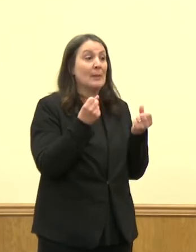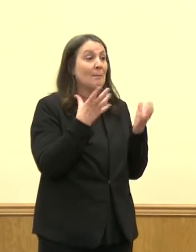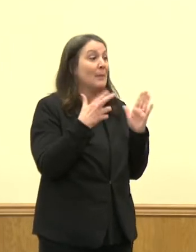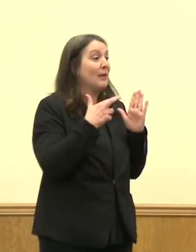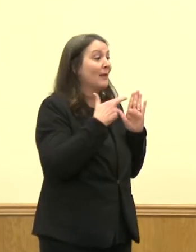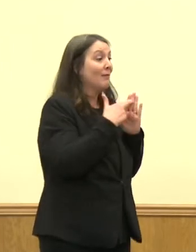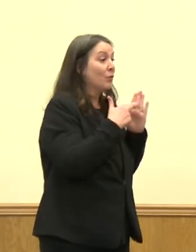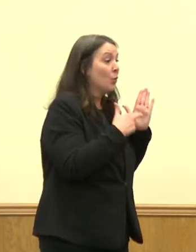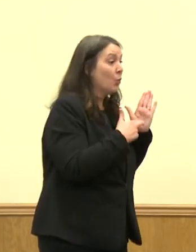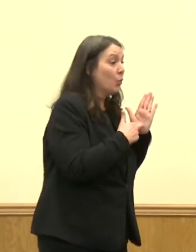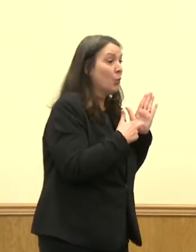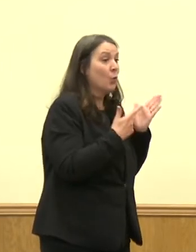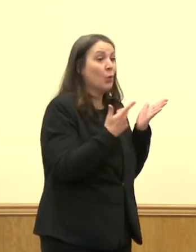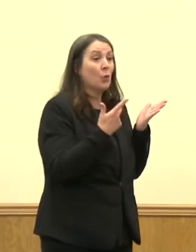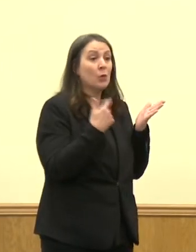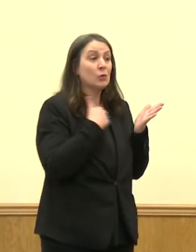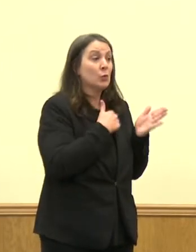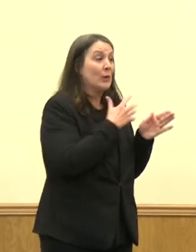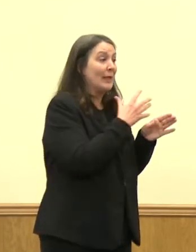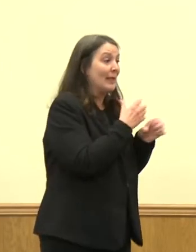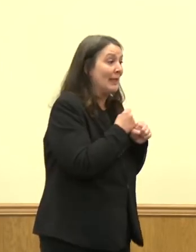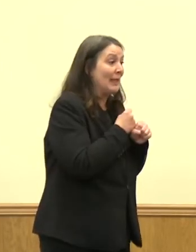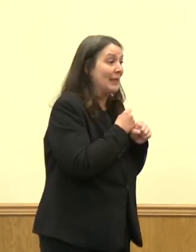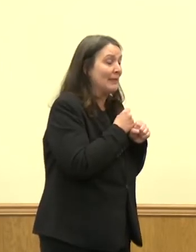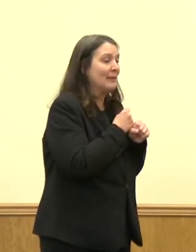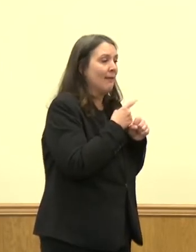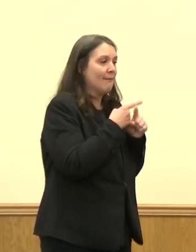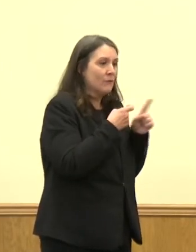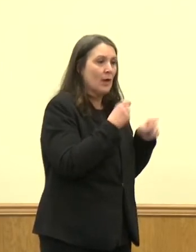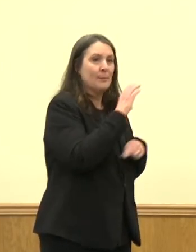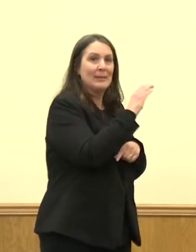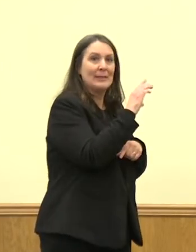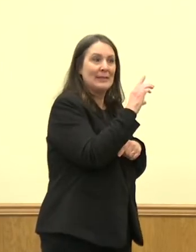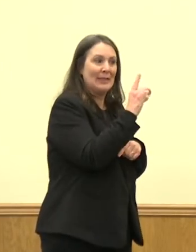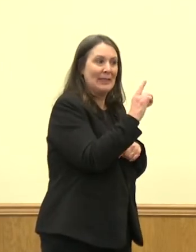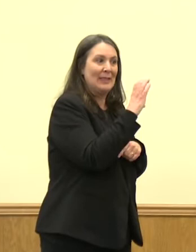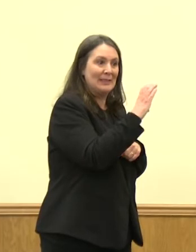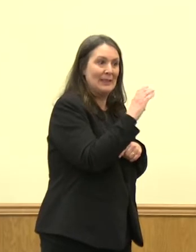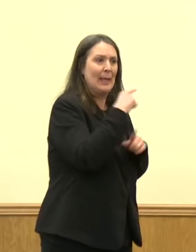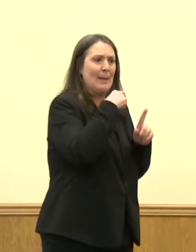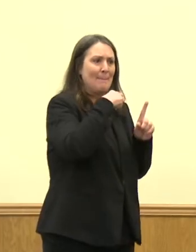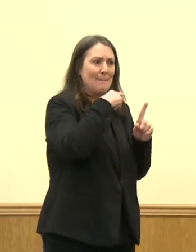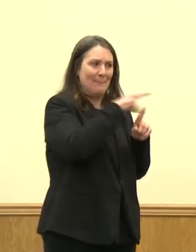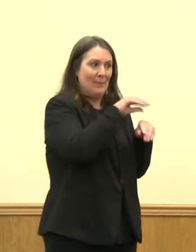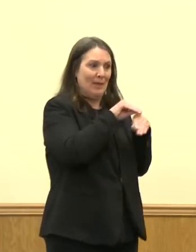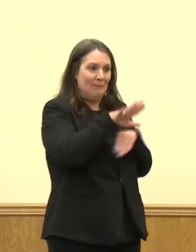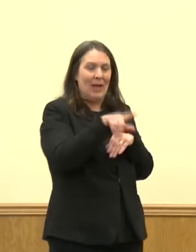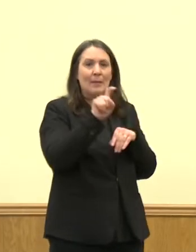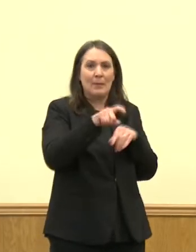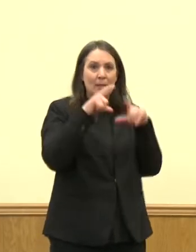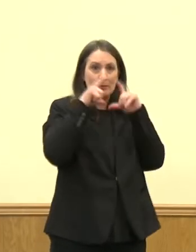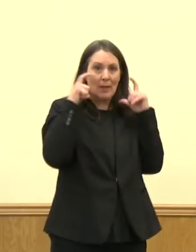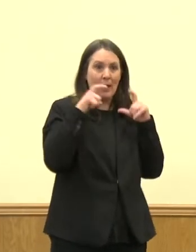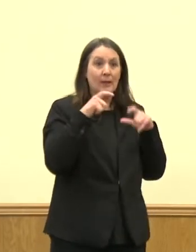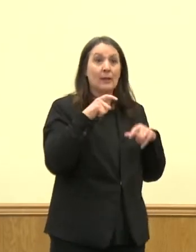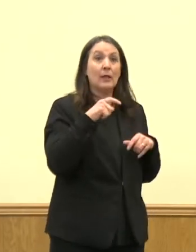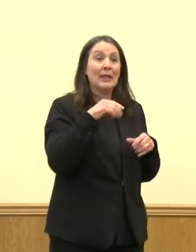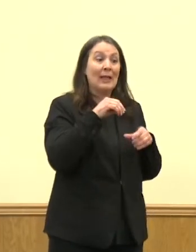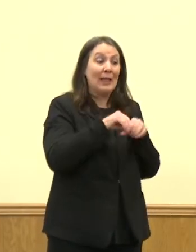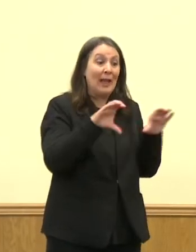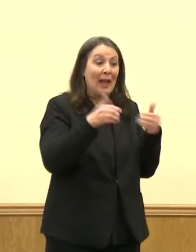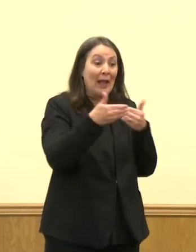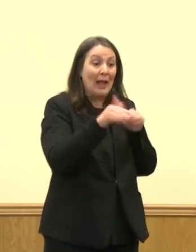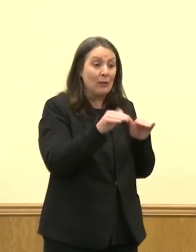documents that we have for schools and how they operate are based on aggressive masking in the classroom. We're able to be within three feet of each other